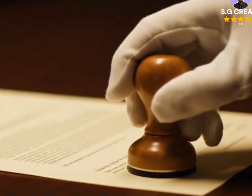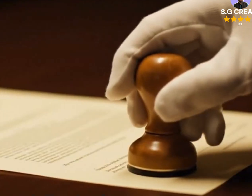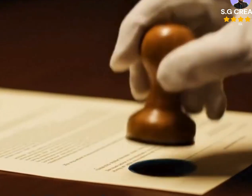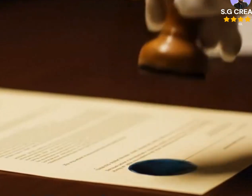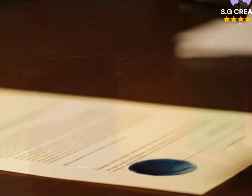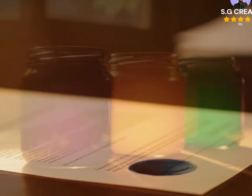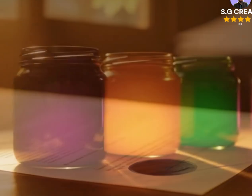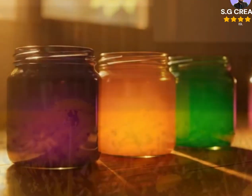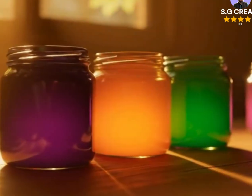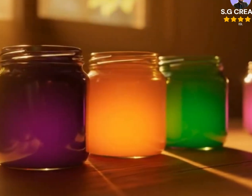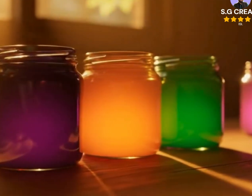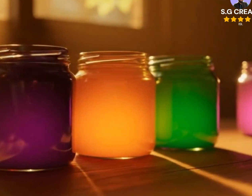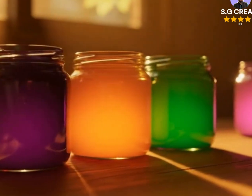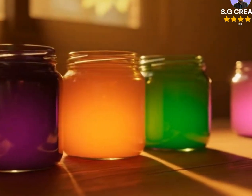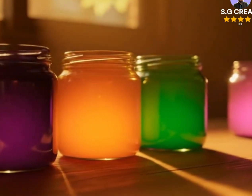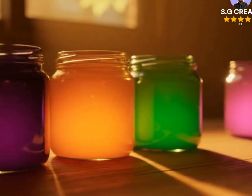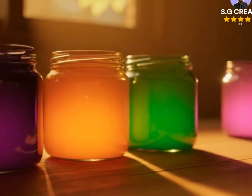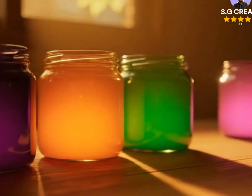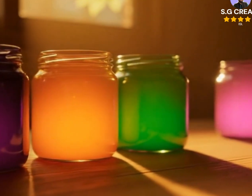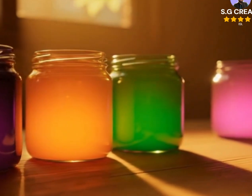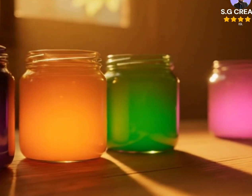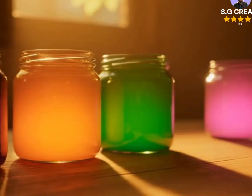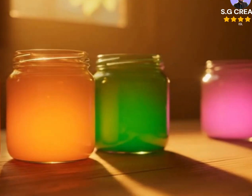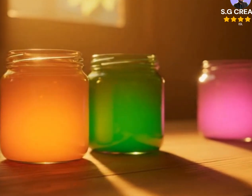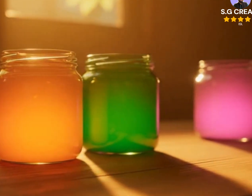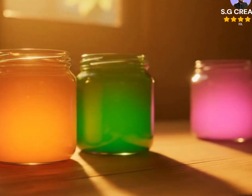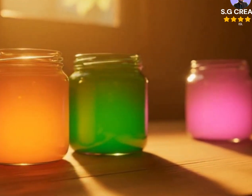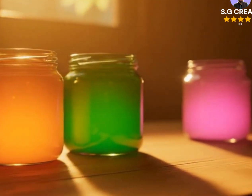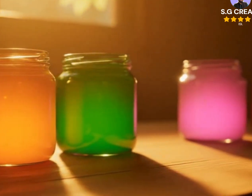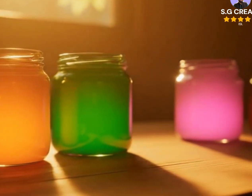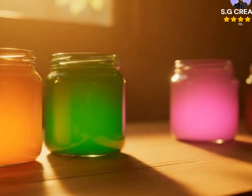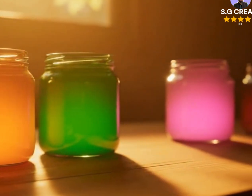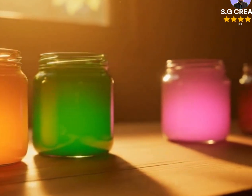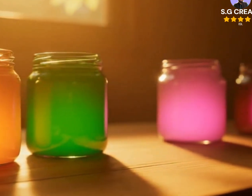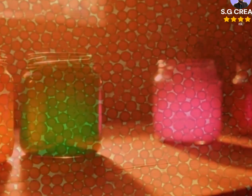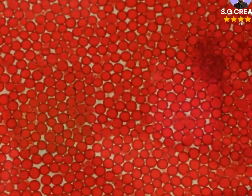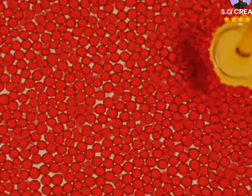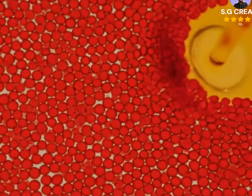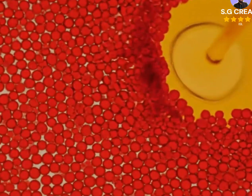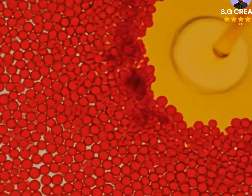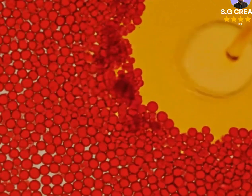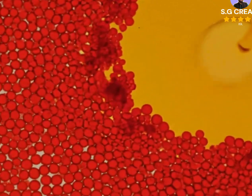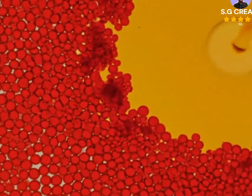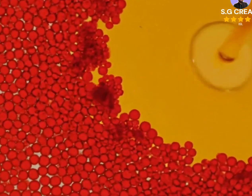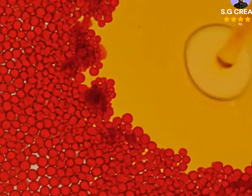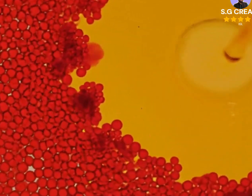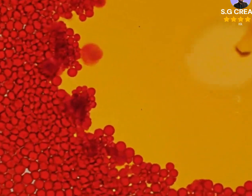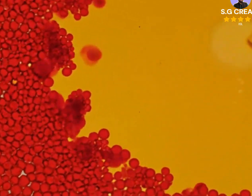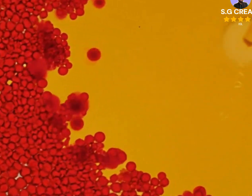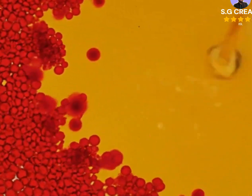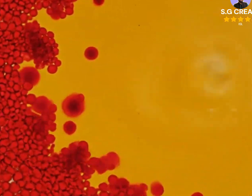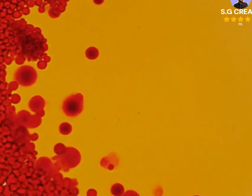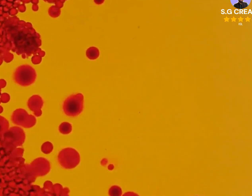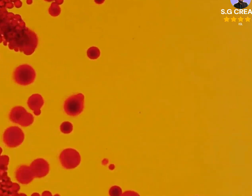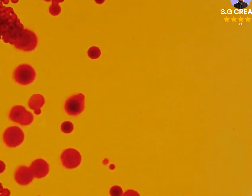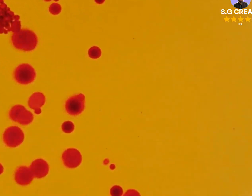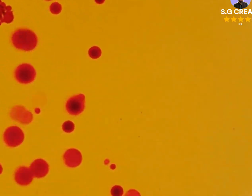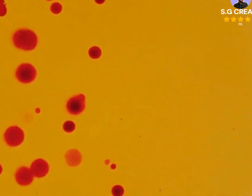root extract also significantly shrank tumors in mice while leaving healthy tissues untouched a major contrast to traditional chemotherapy